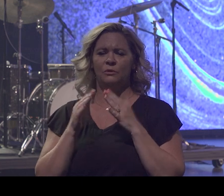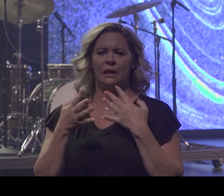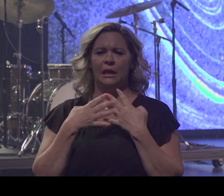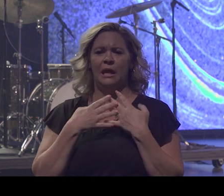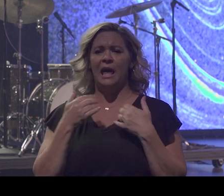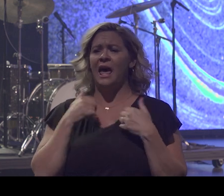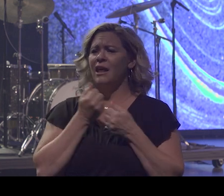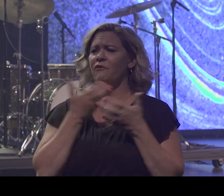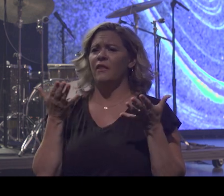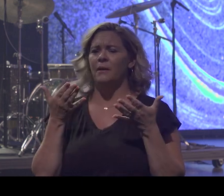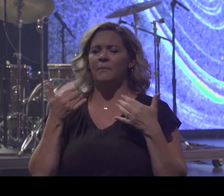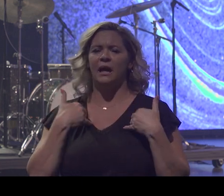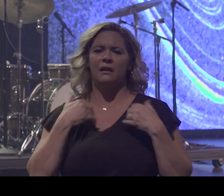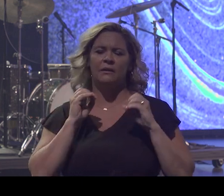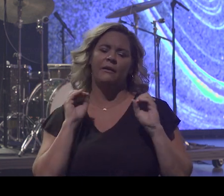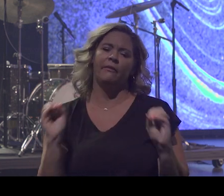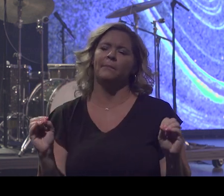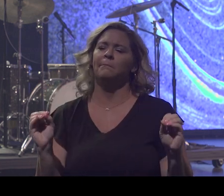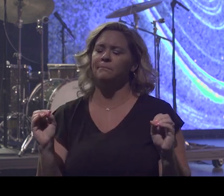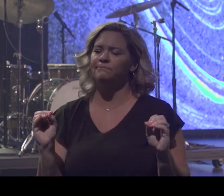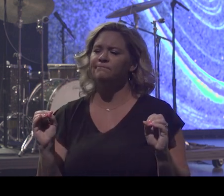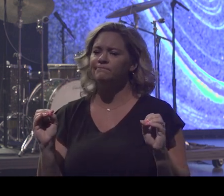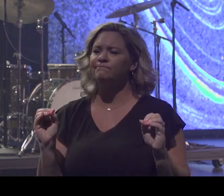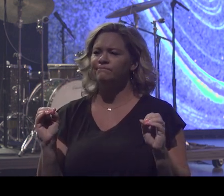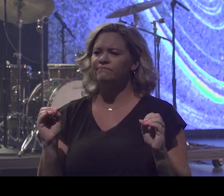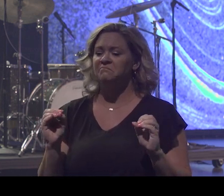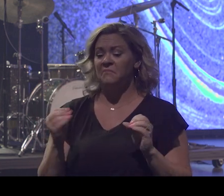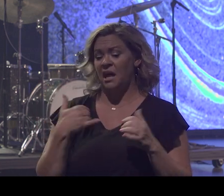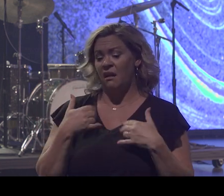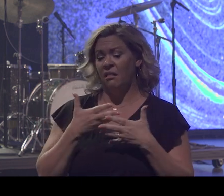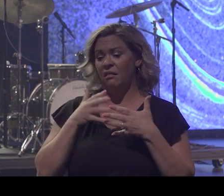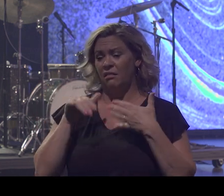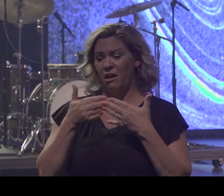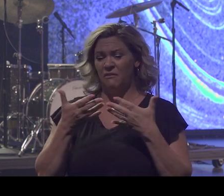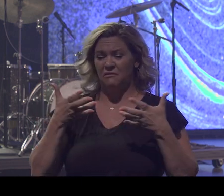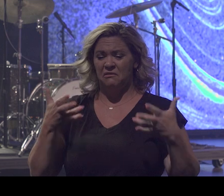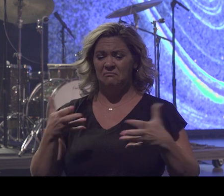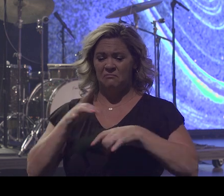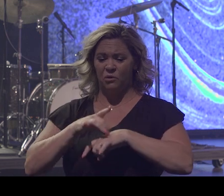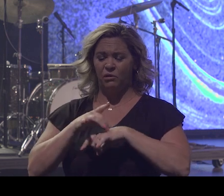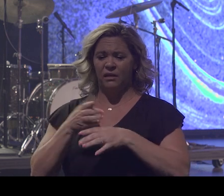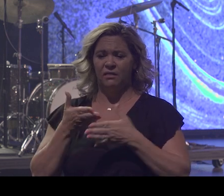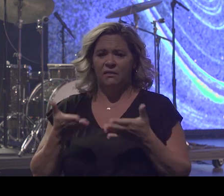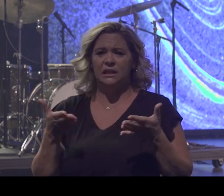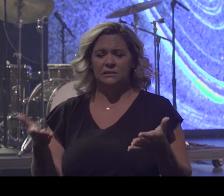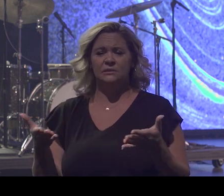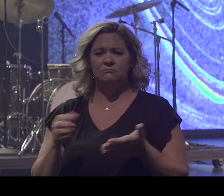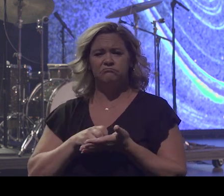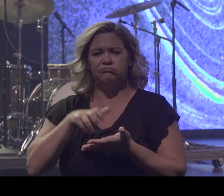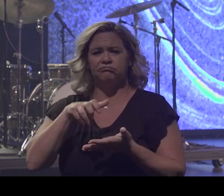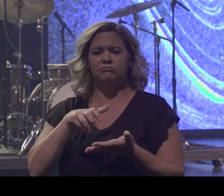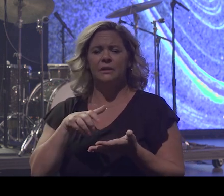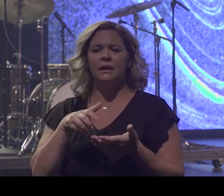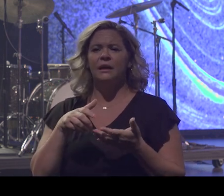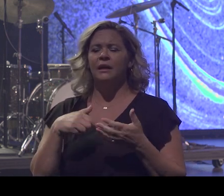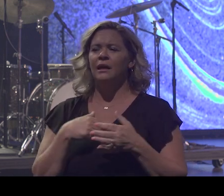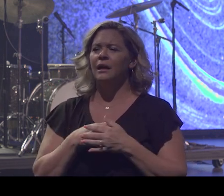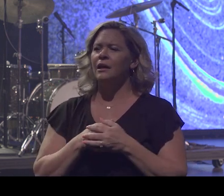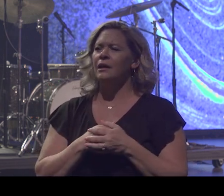but had nothing. Just accumulated a lot of earthly things. And, you we think people will have it all together